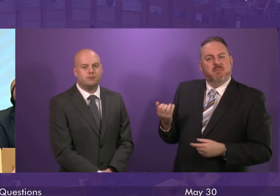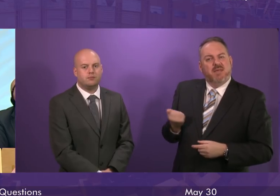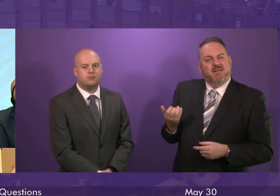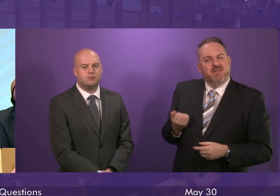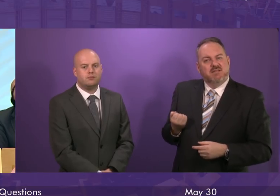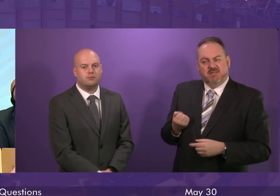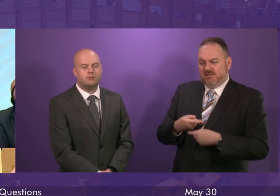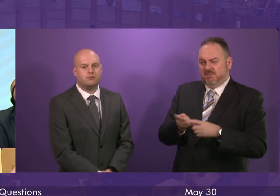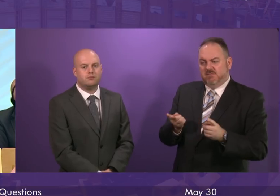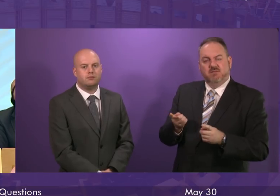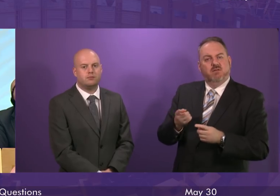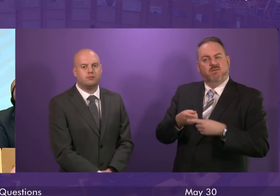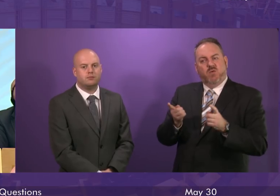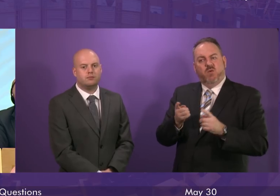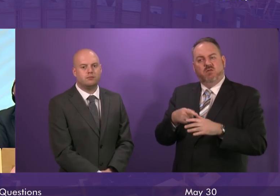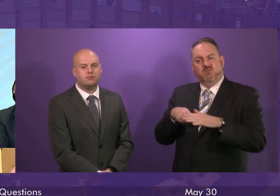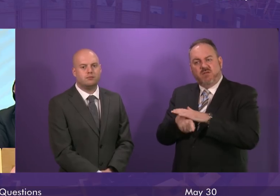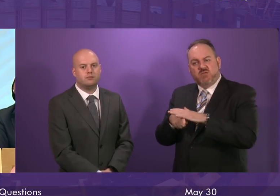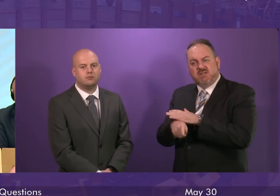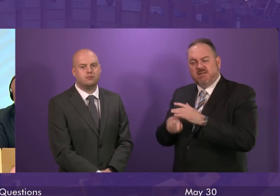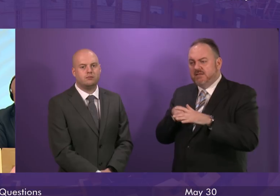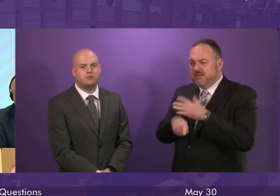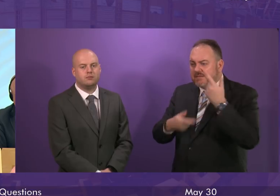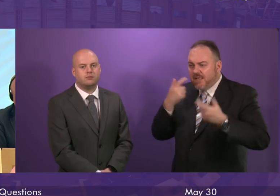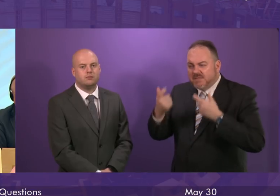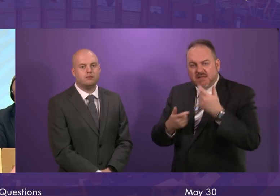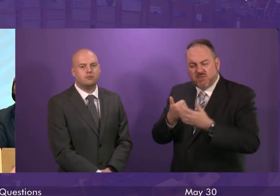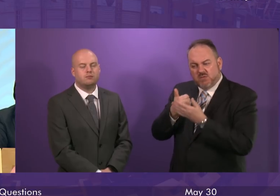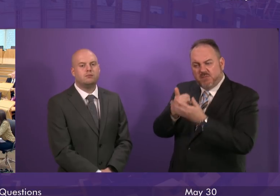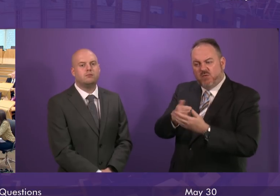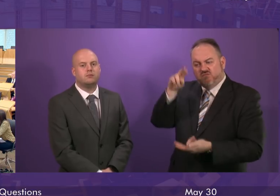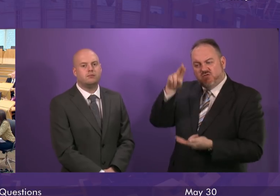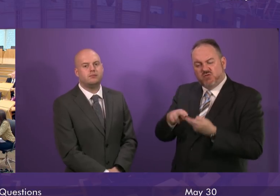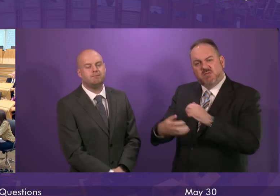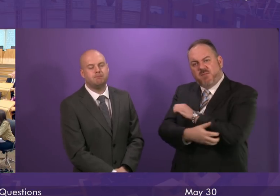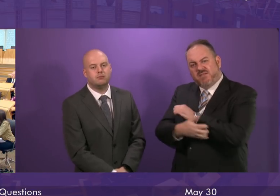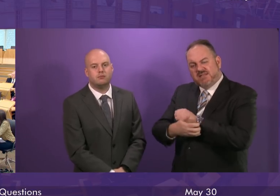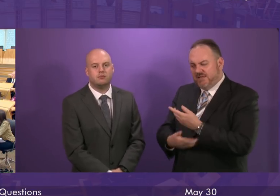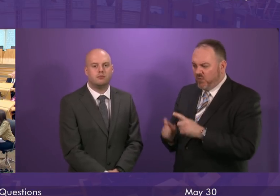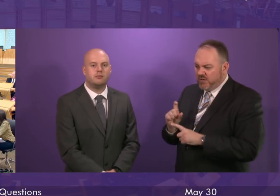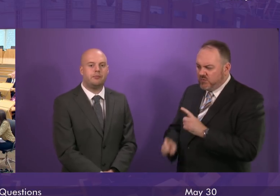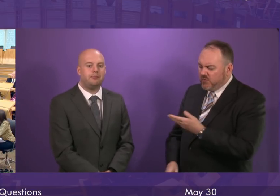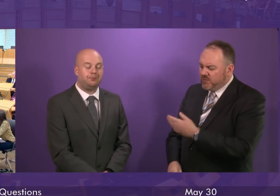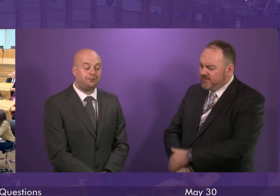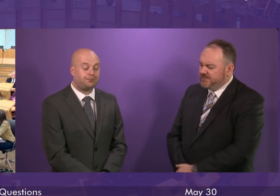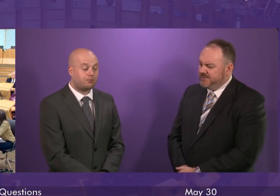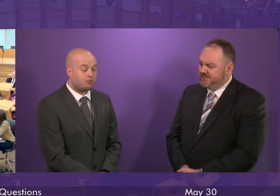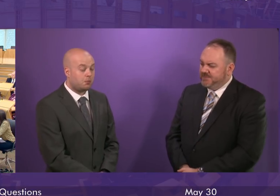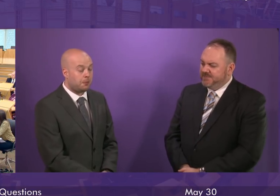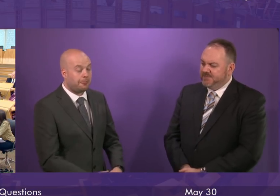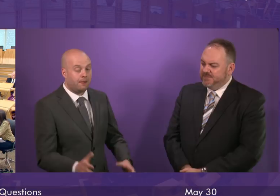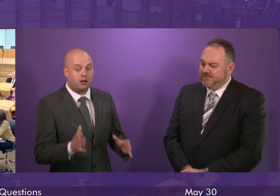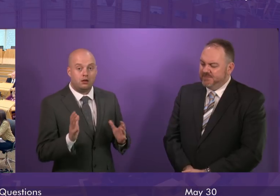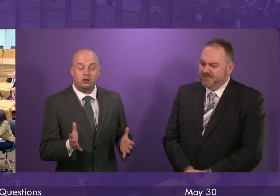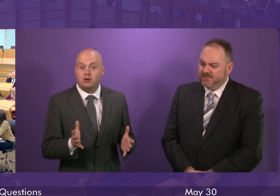Security's announcements yesterday will make for asylum seekers in tackling poverty? First Minister. Well, can I say how delighted